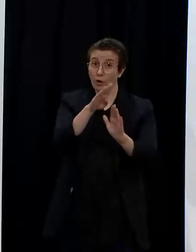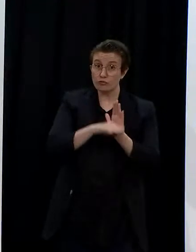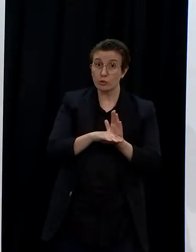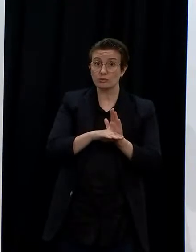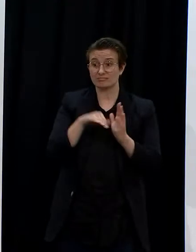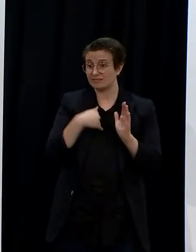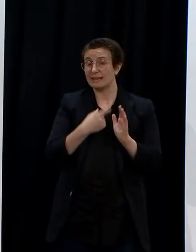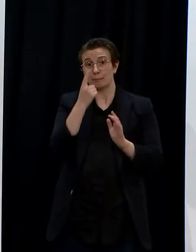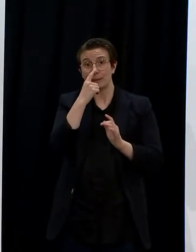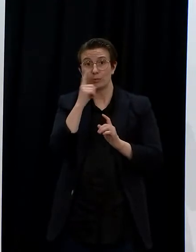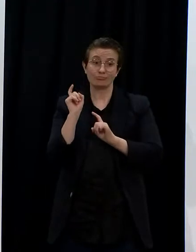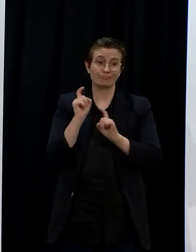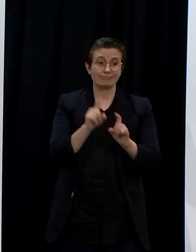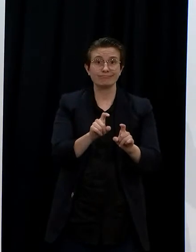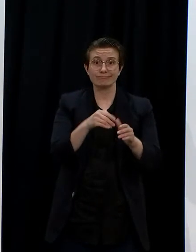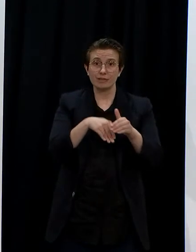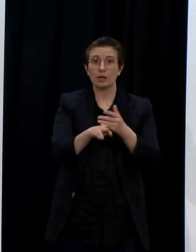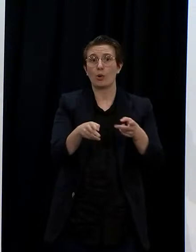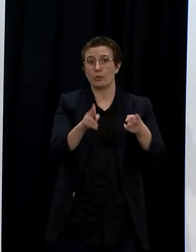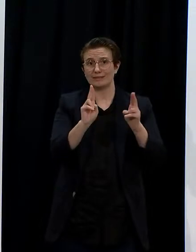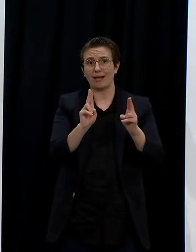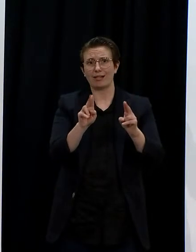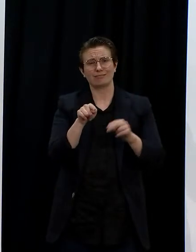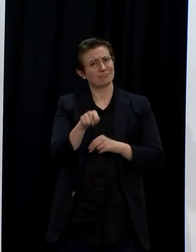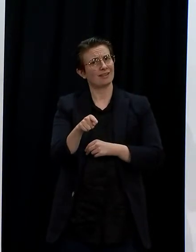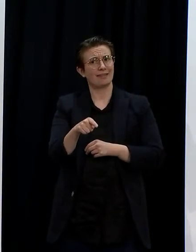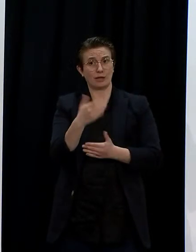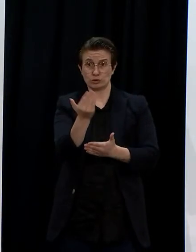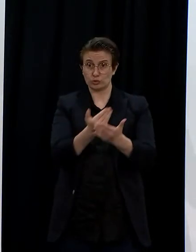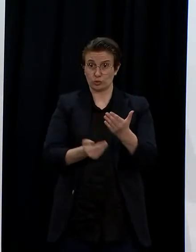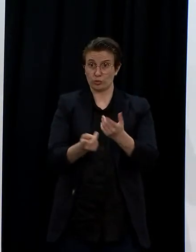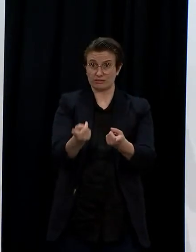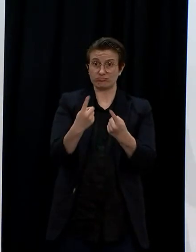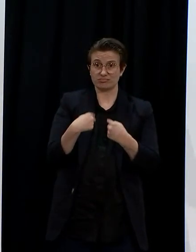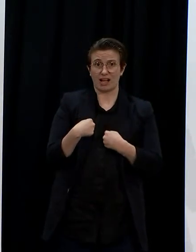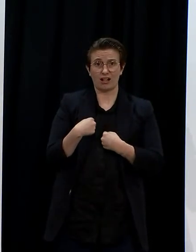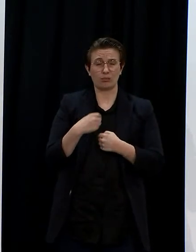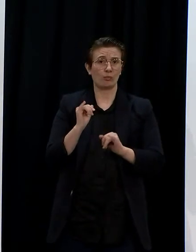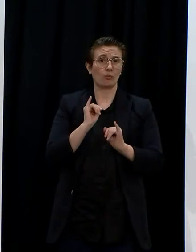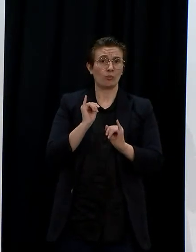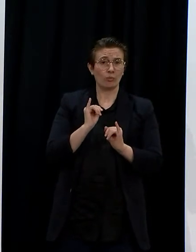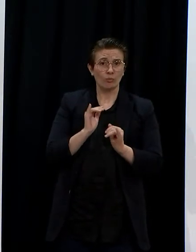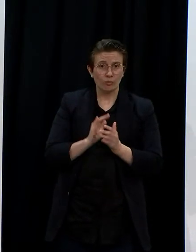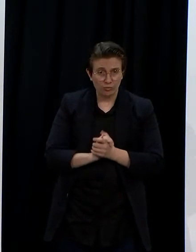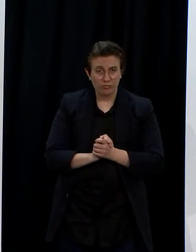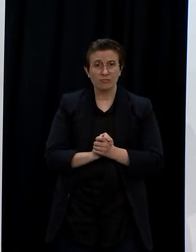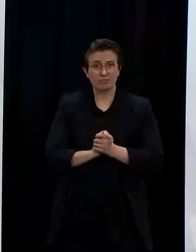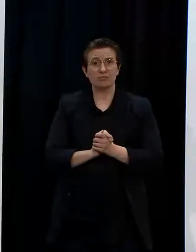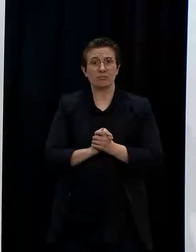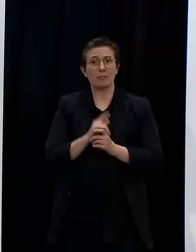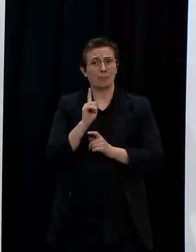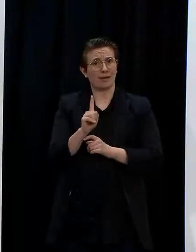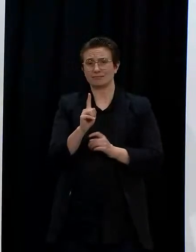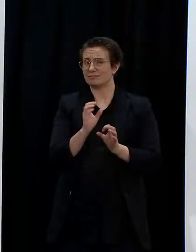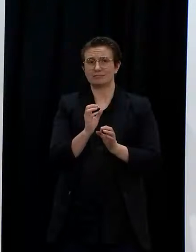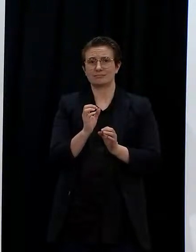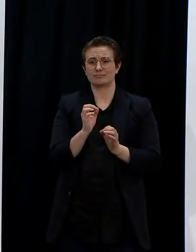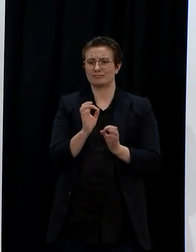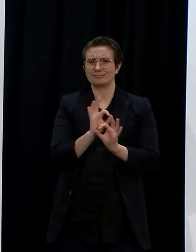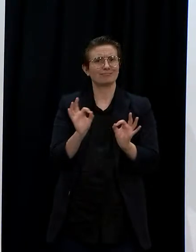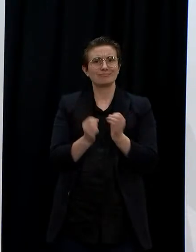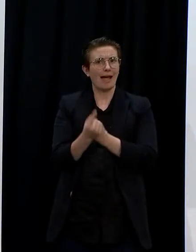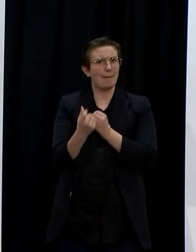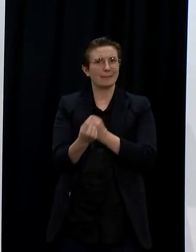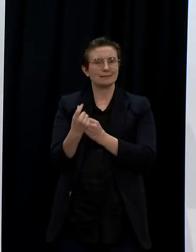,000 people we've had through and I know the huge act of service that our MIQ workers give to working in those facilities